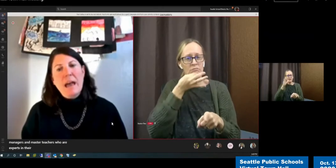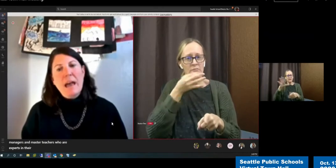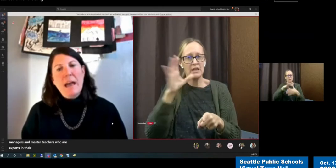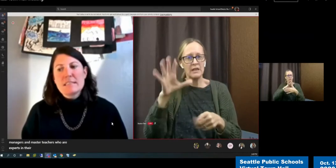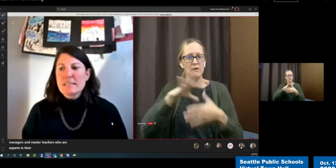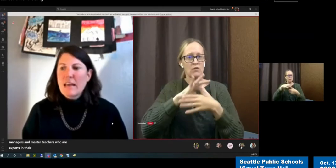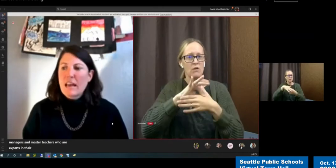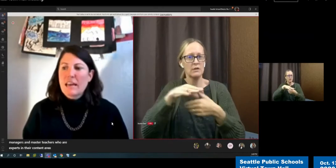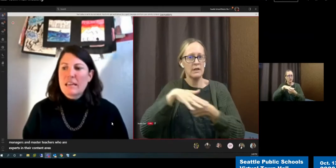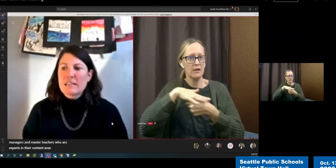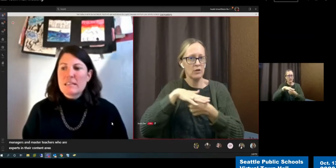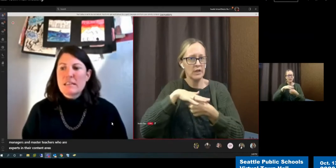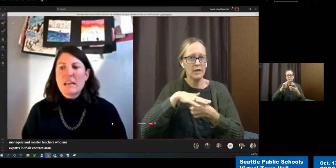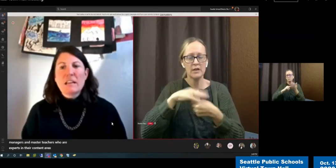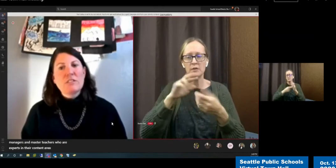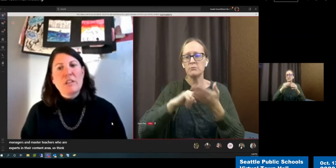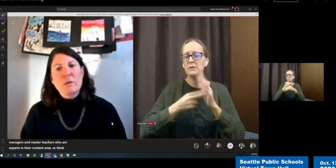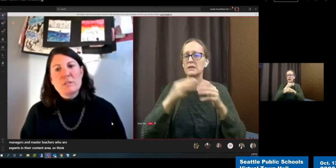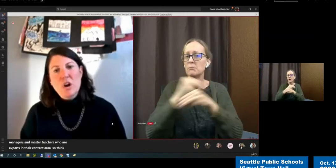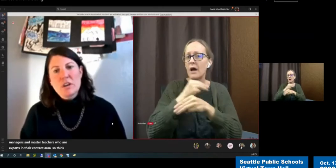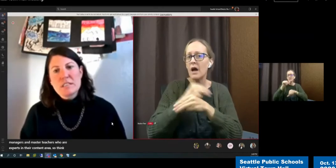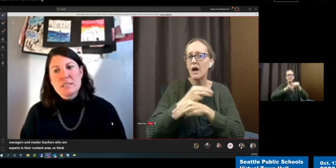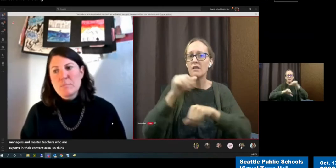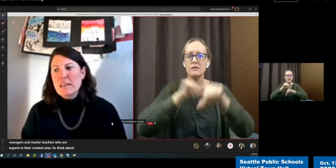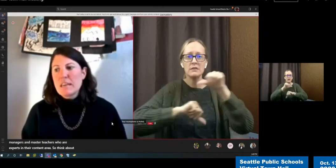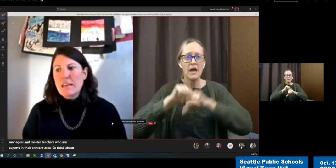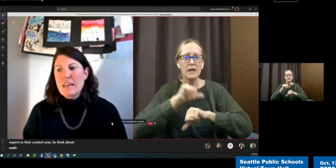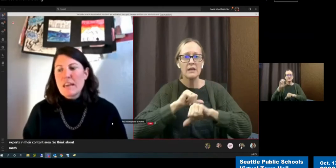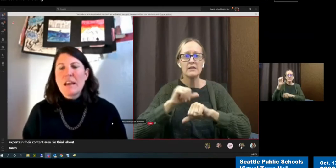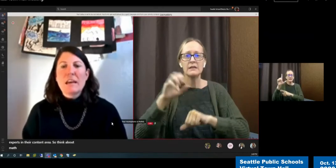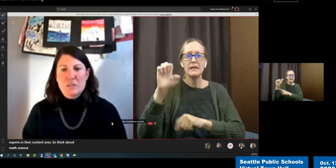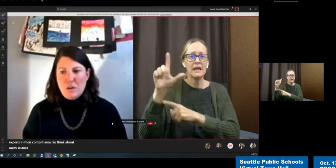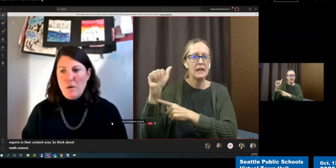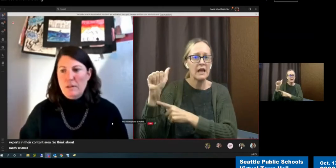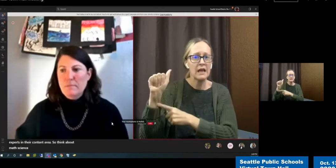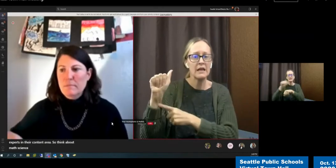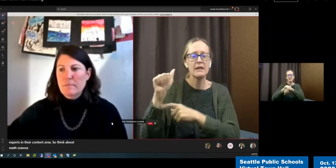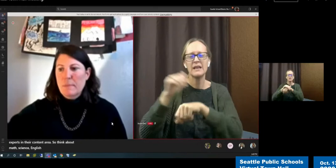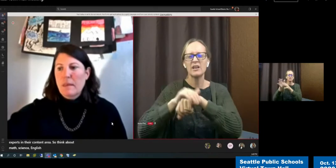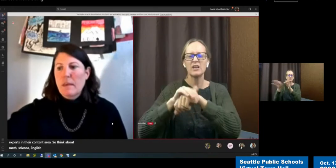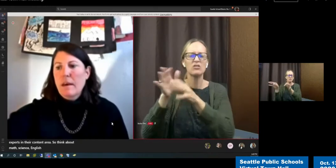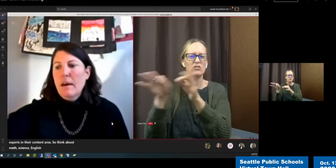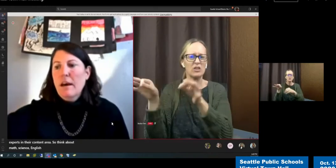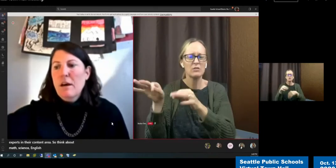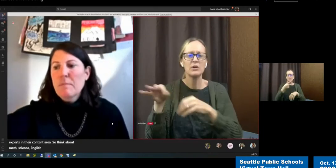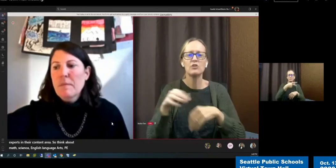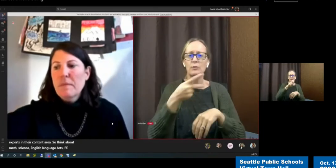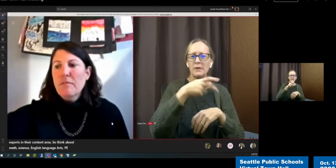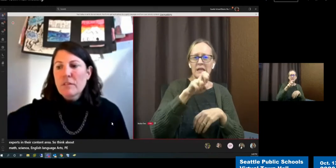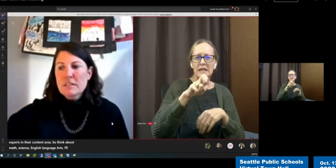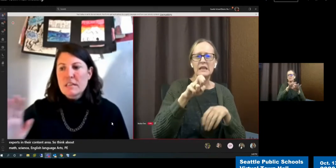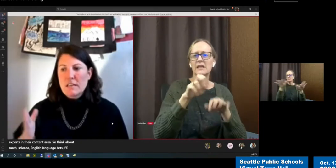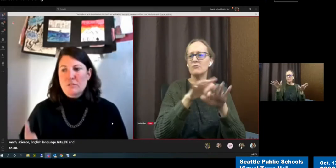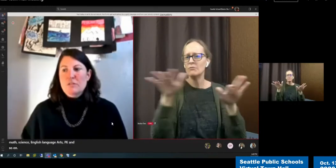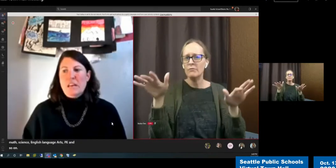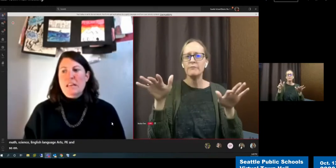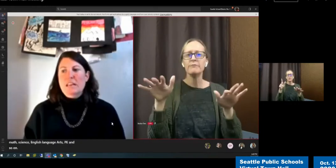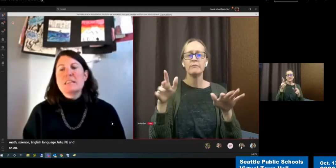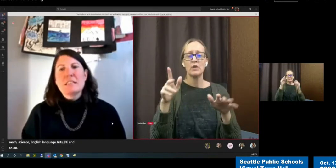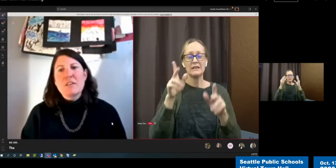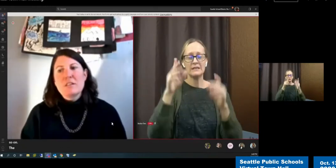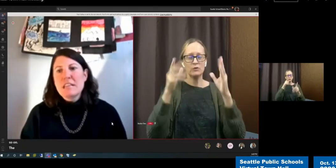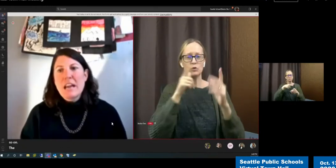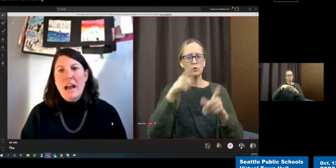math, science, English language arts, PE and so on. The first thing to understand